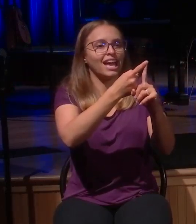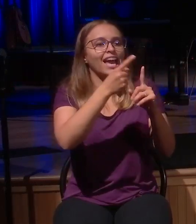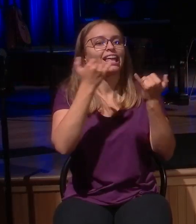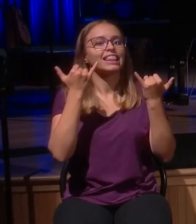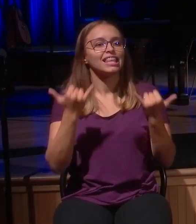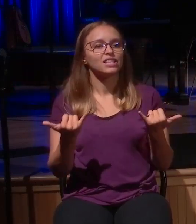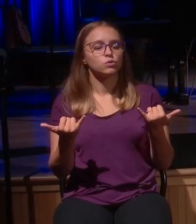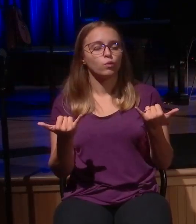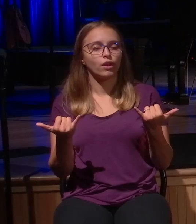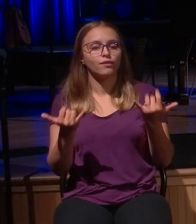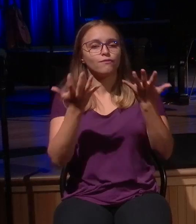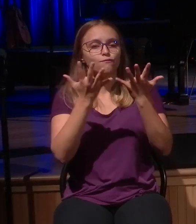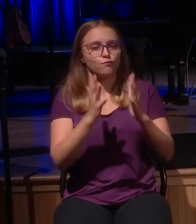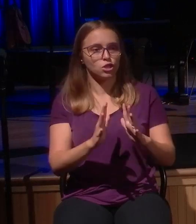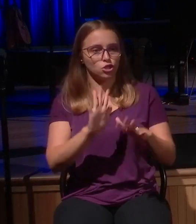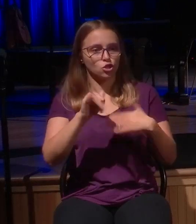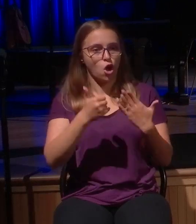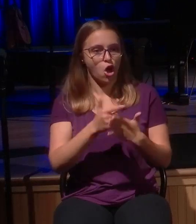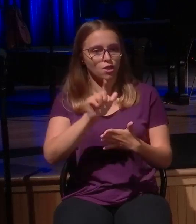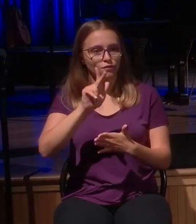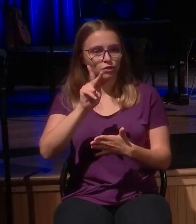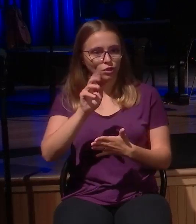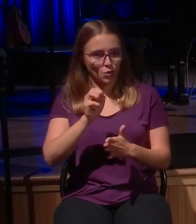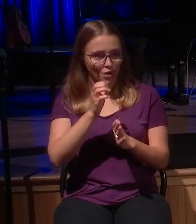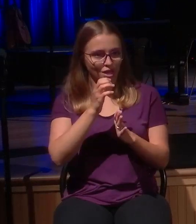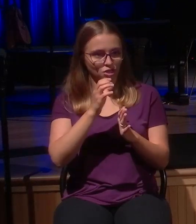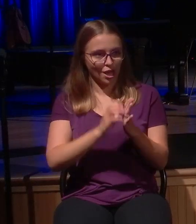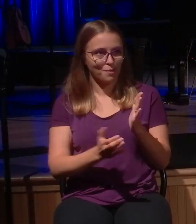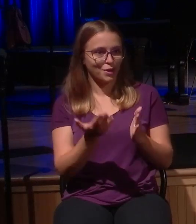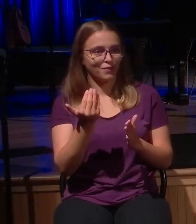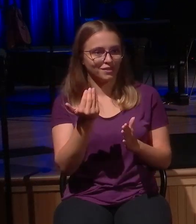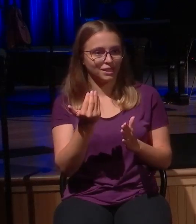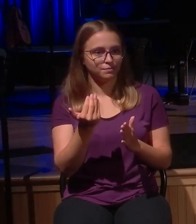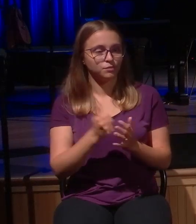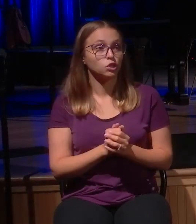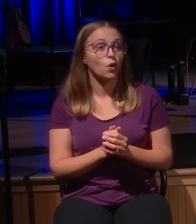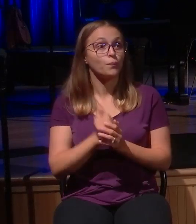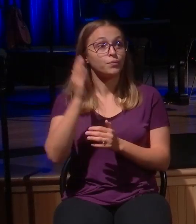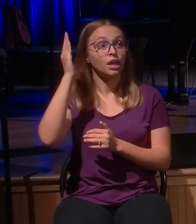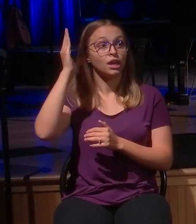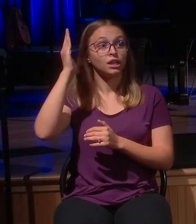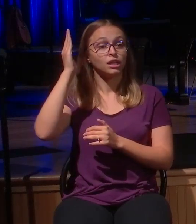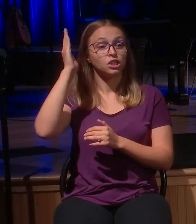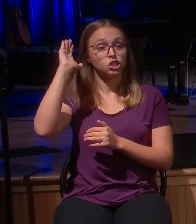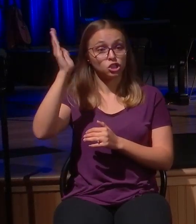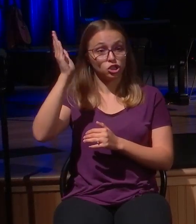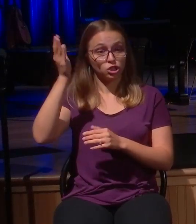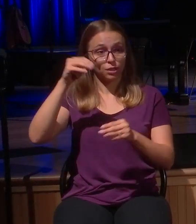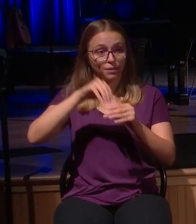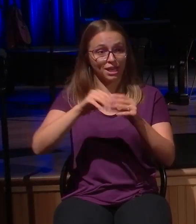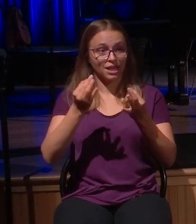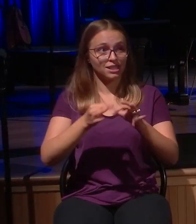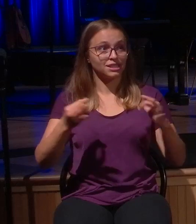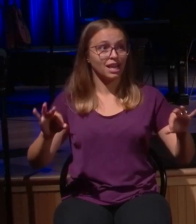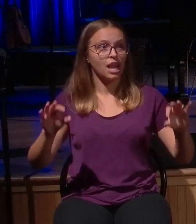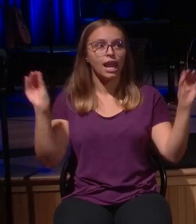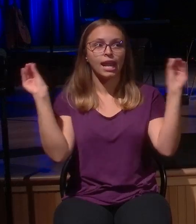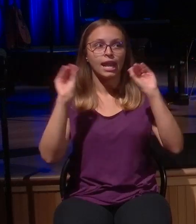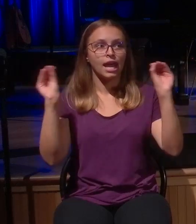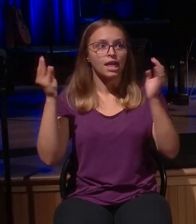is this. You can read it along with me. Nothing brings greater joy to God than when we admit our need